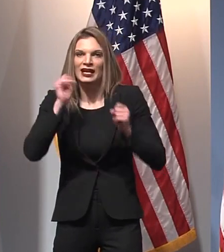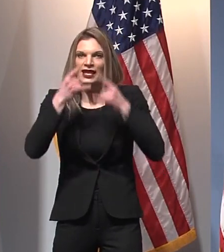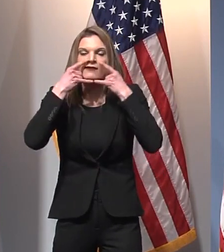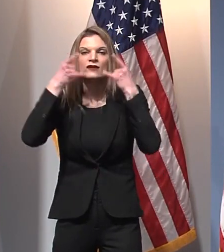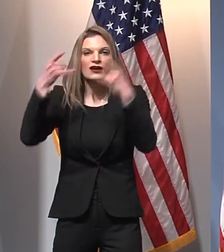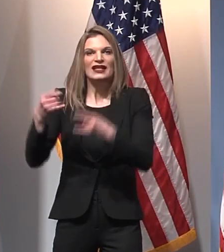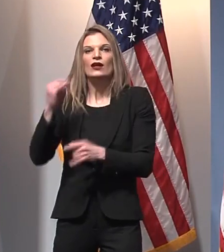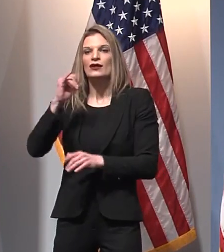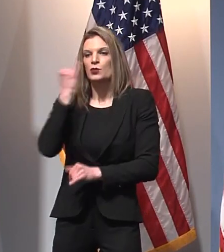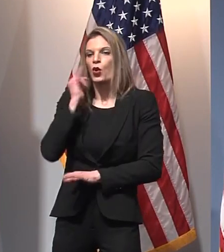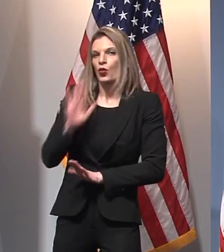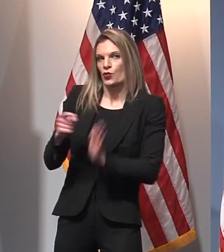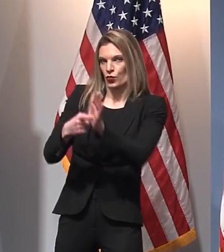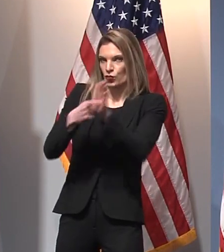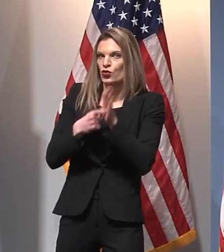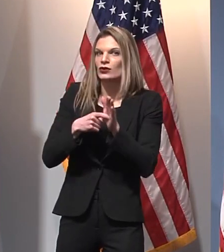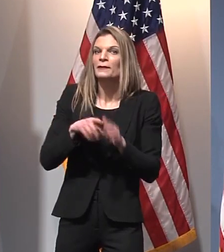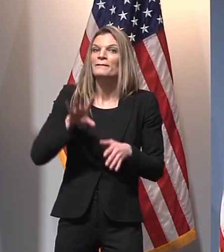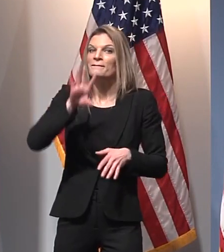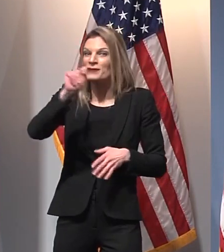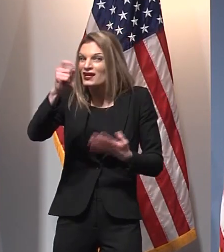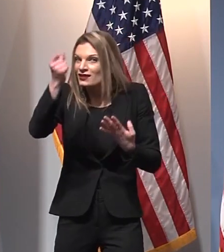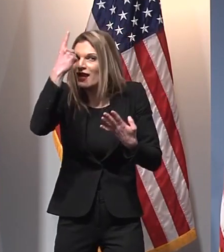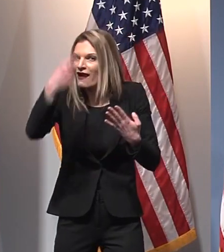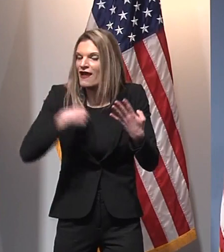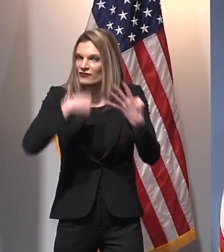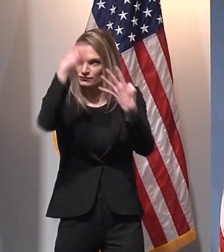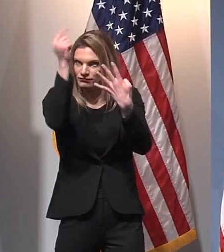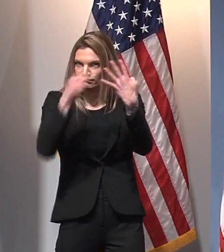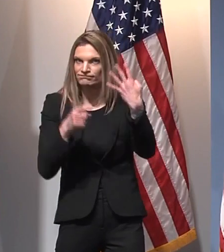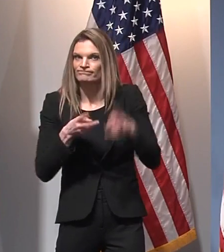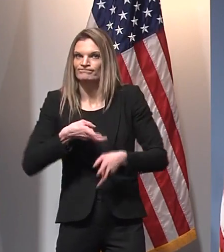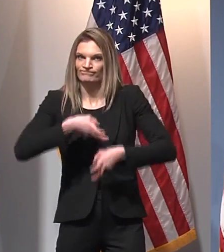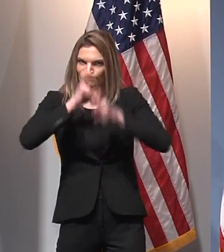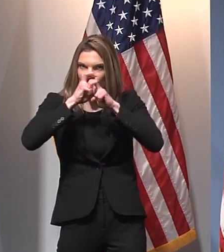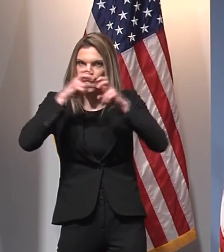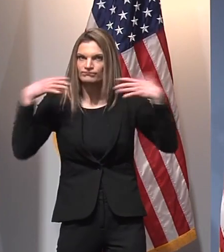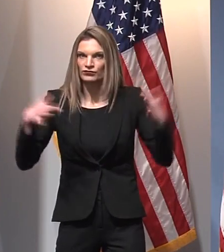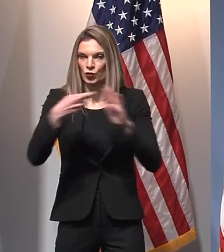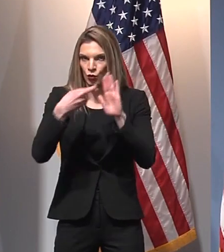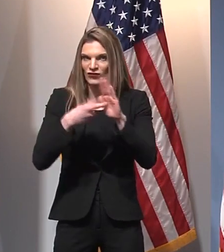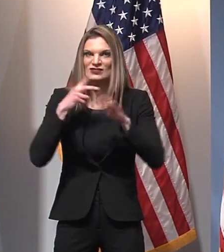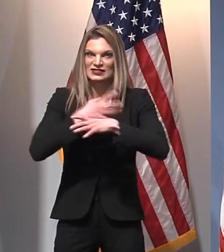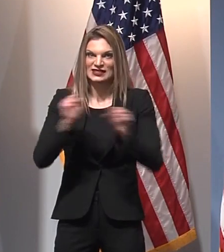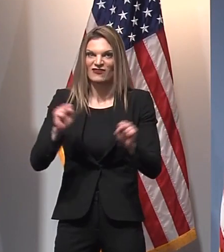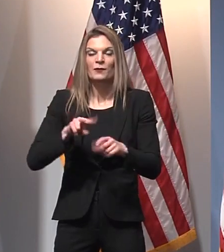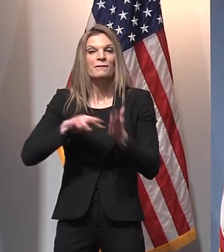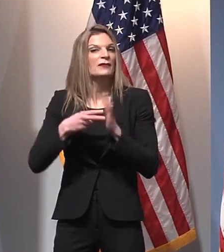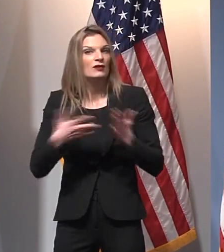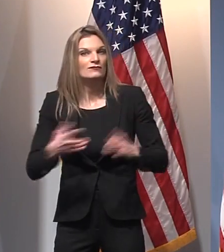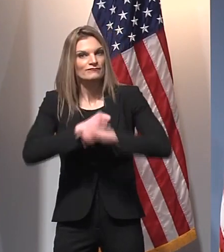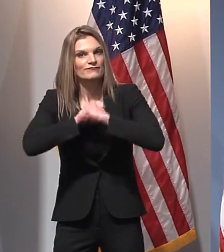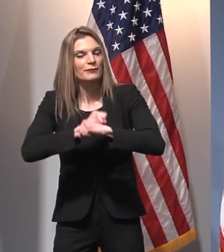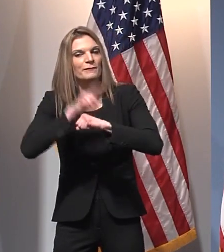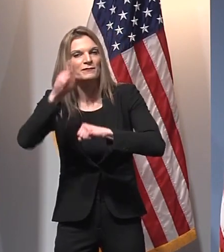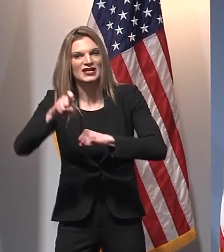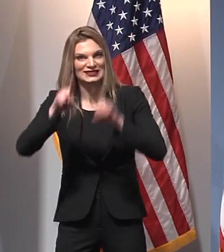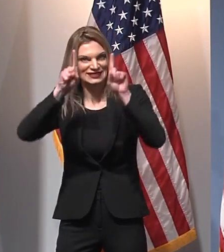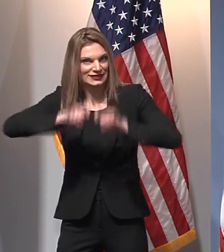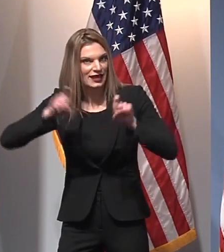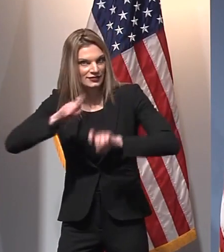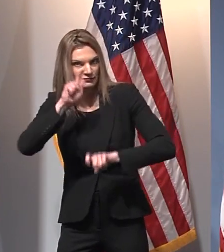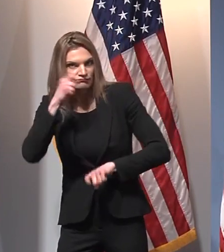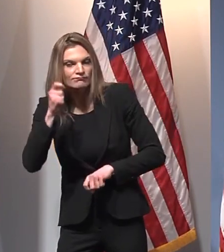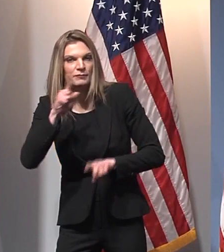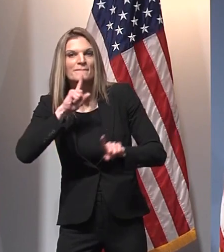if certain strict safety protocols are in place, including a testing regimen. So this is